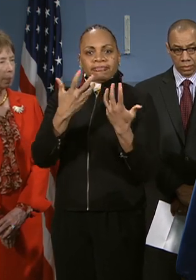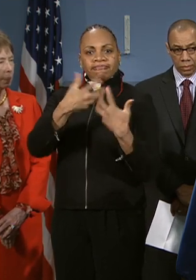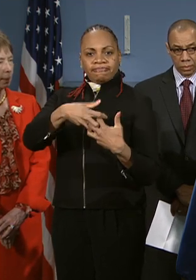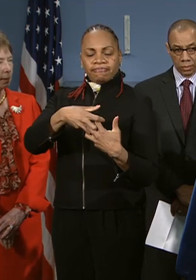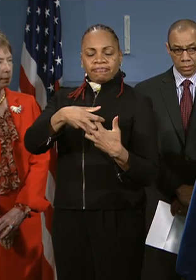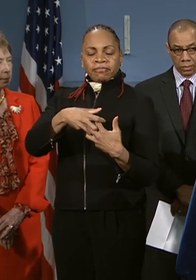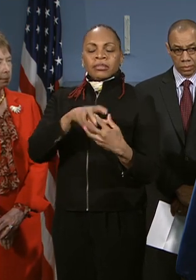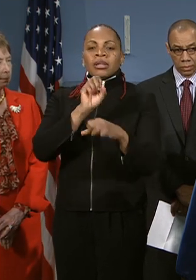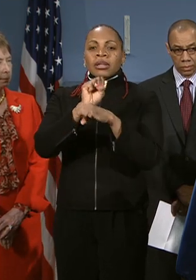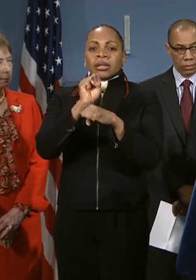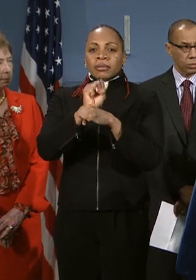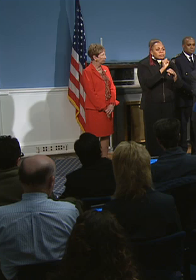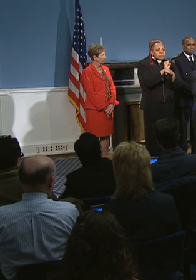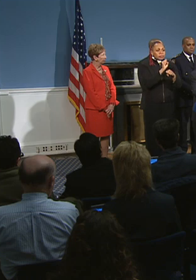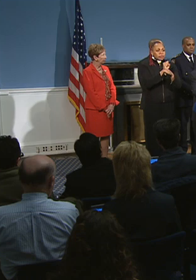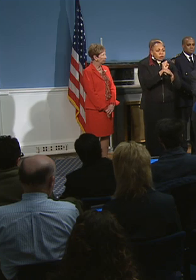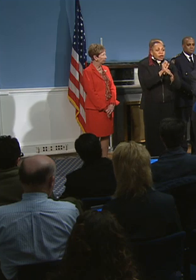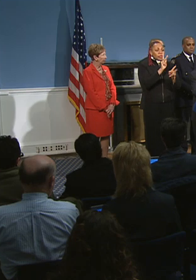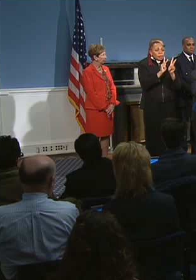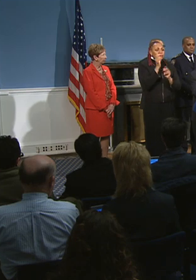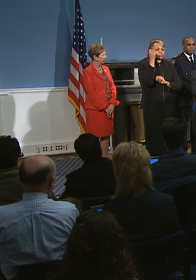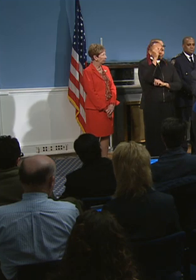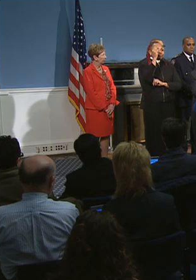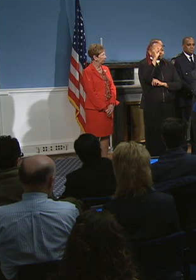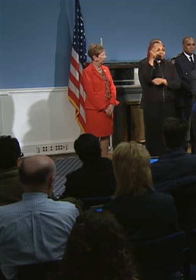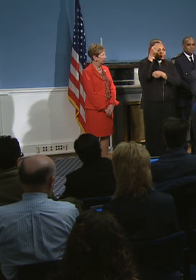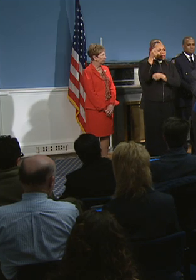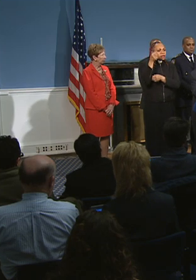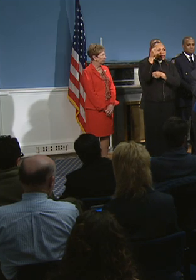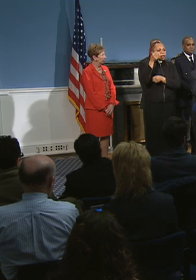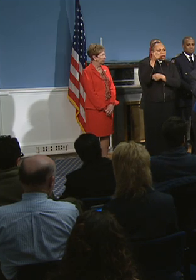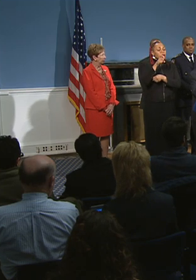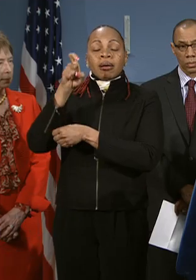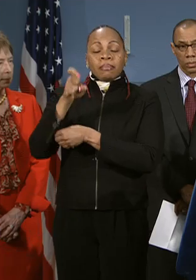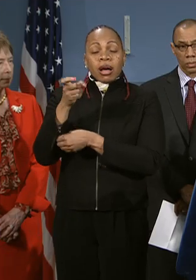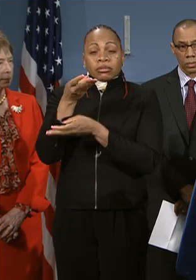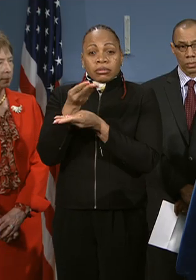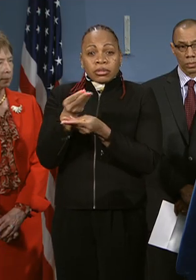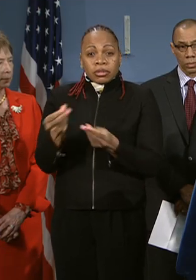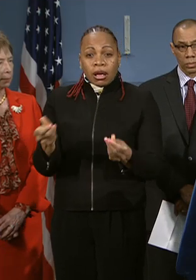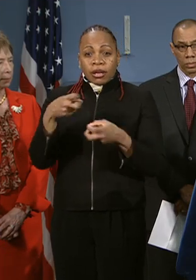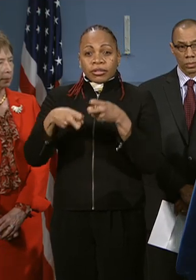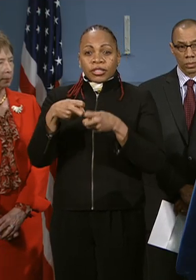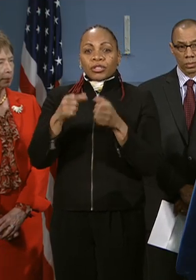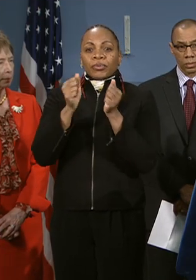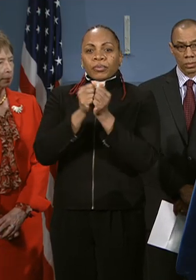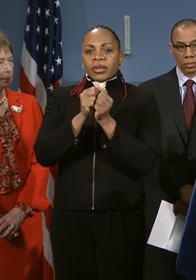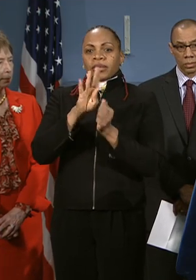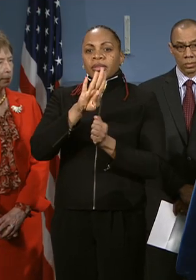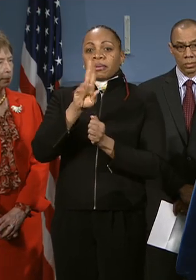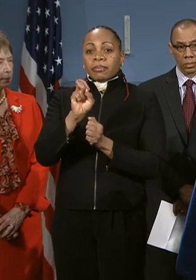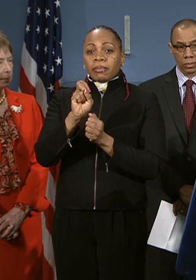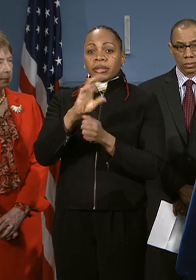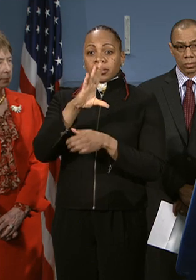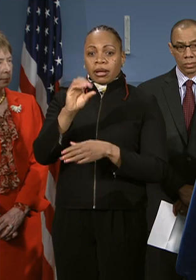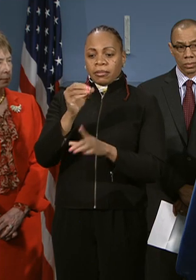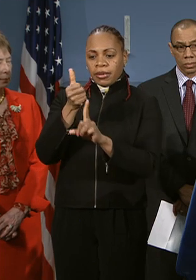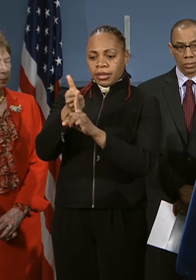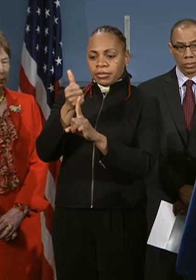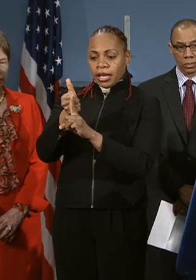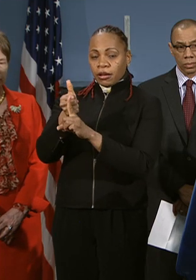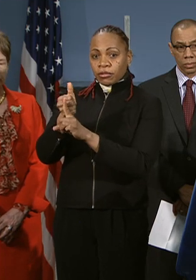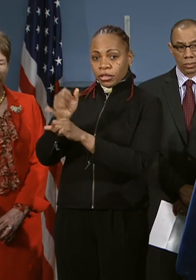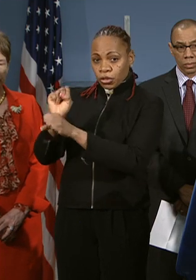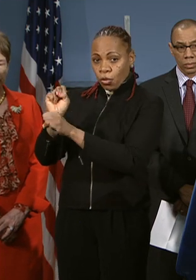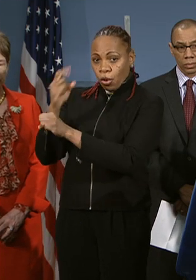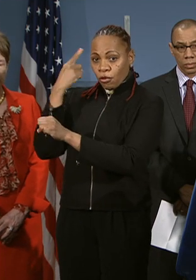The employees that are striking, they have to resolve their issues with the bus companies that employ them and not us.